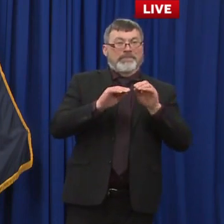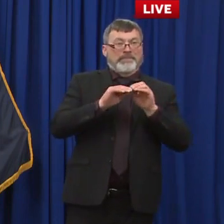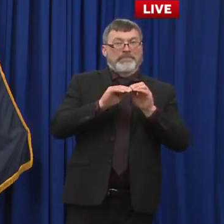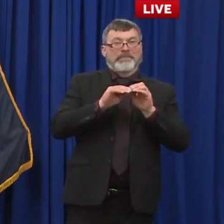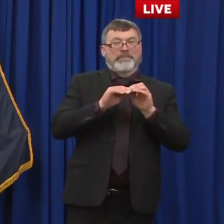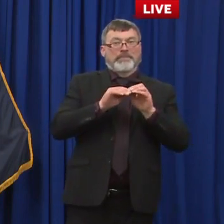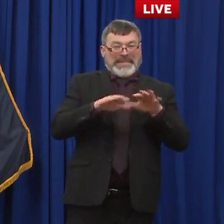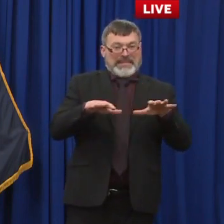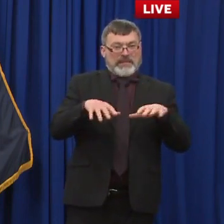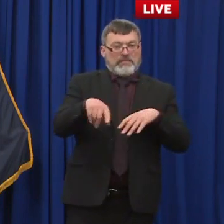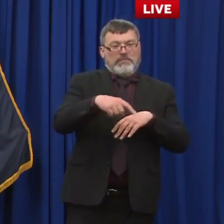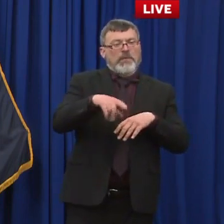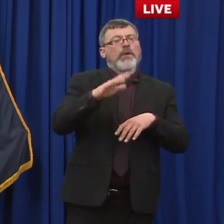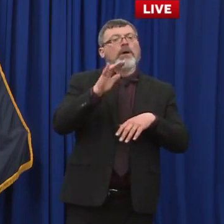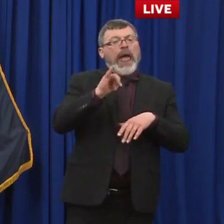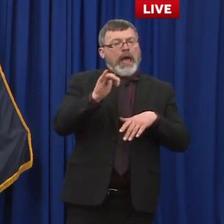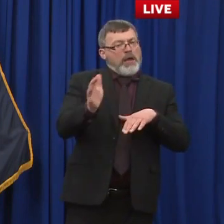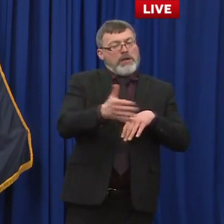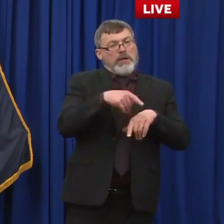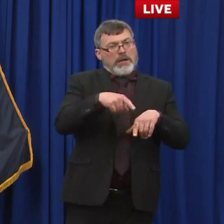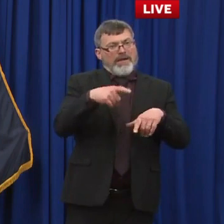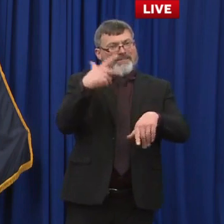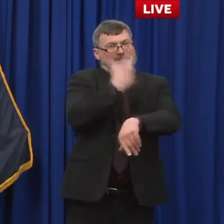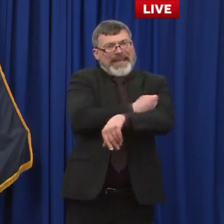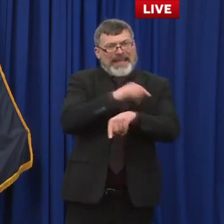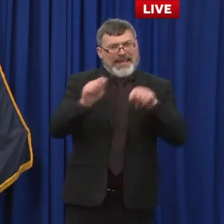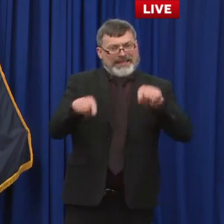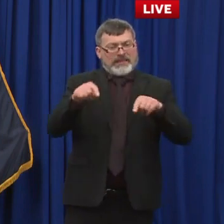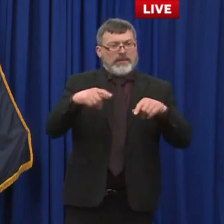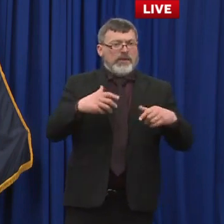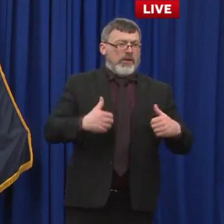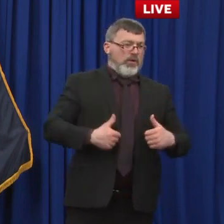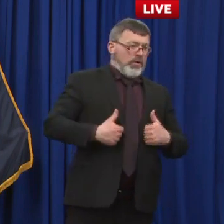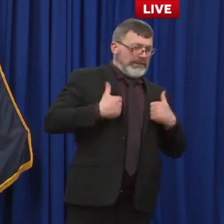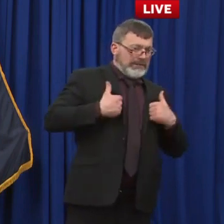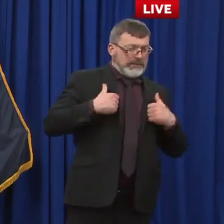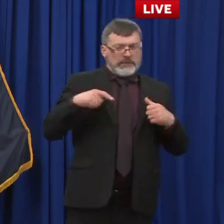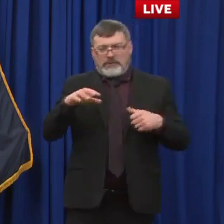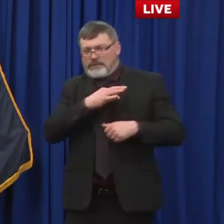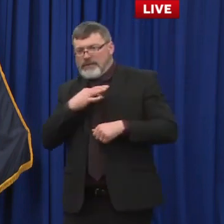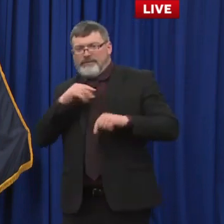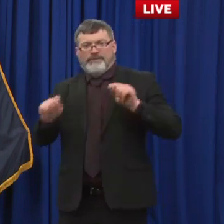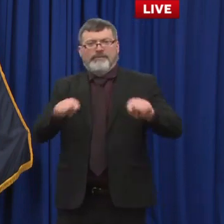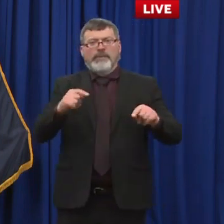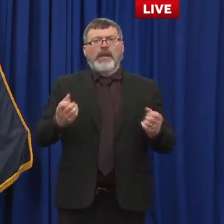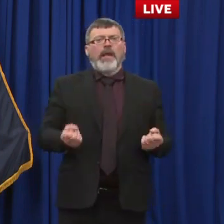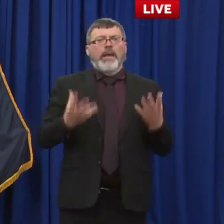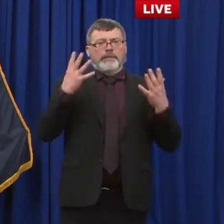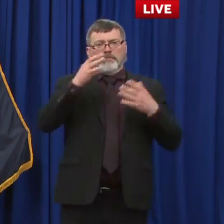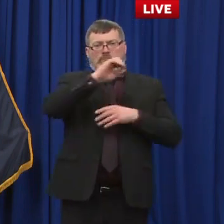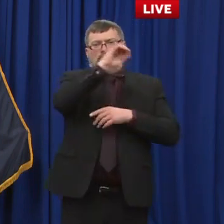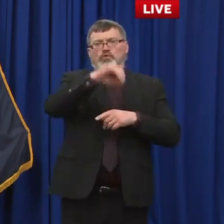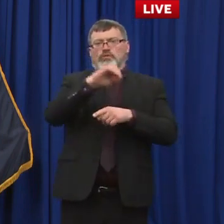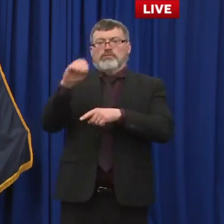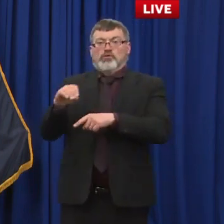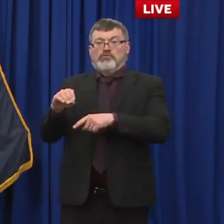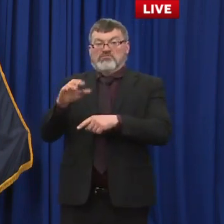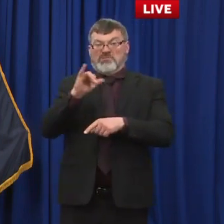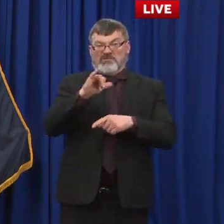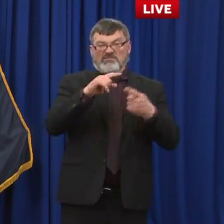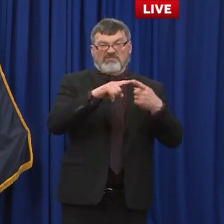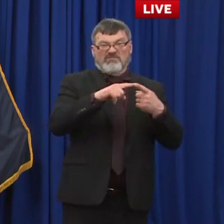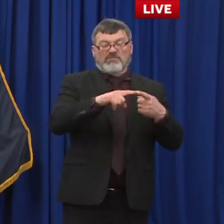are being made to ensure that new incoming residents and staff get vaccinated are pharmacy